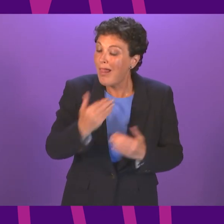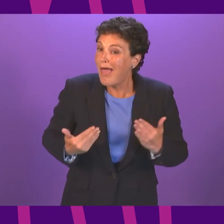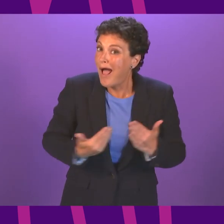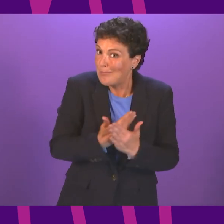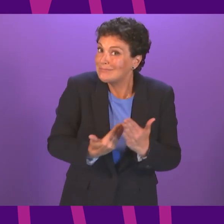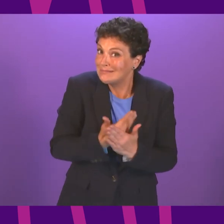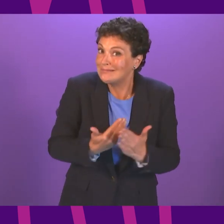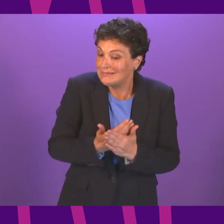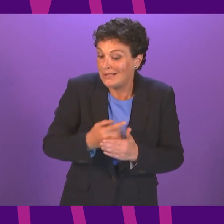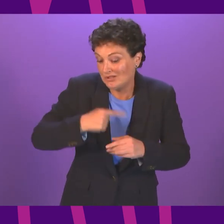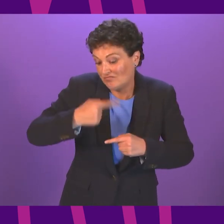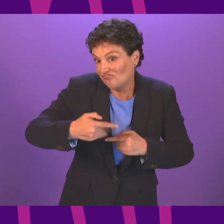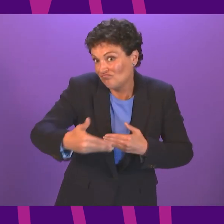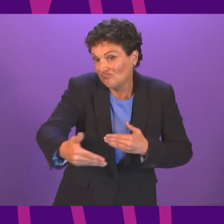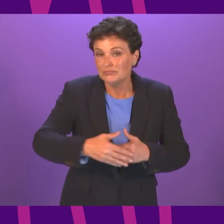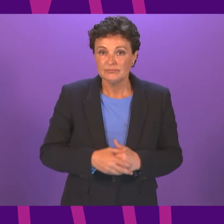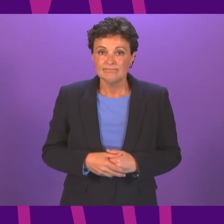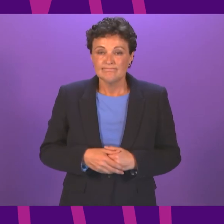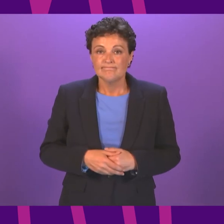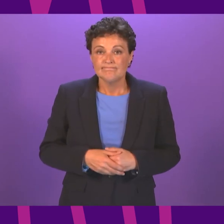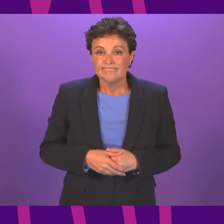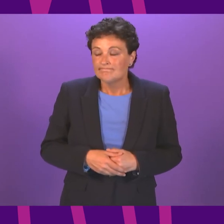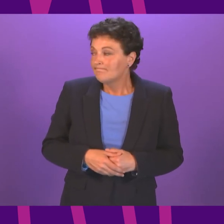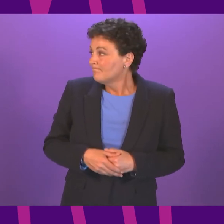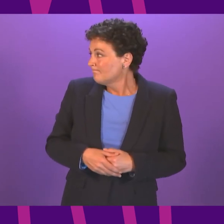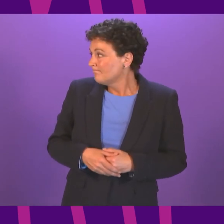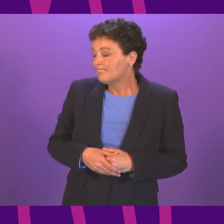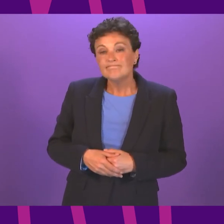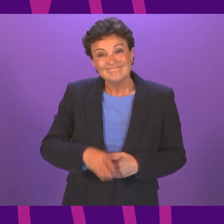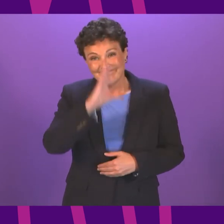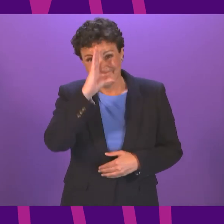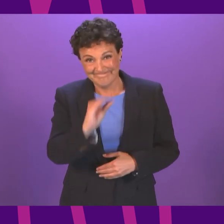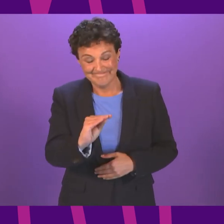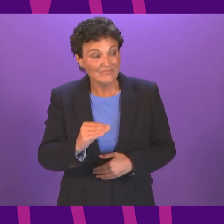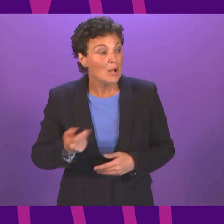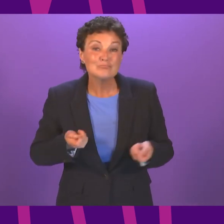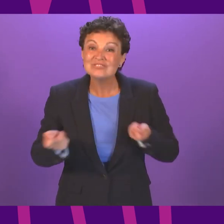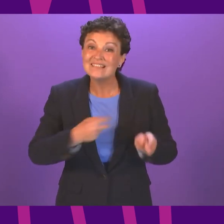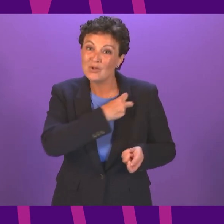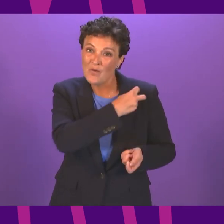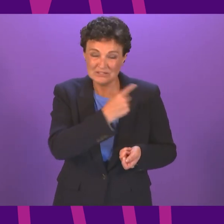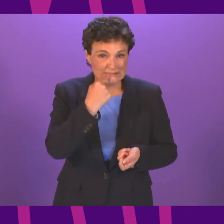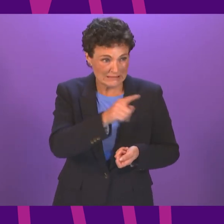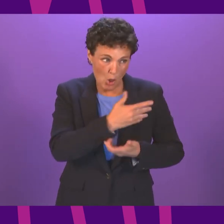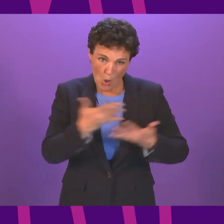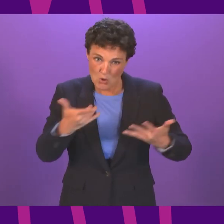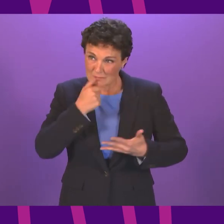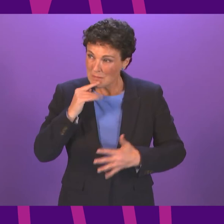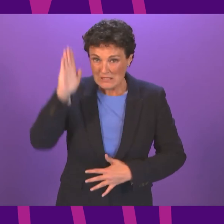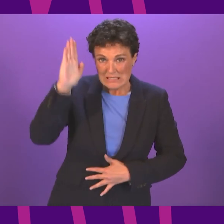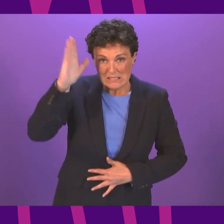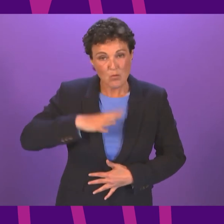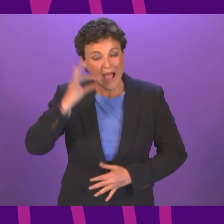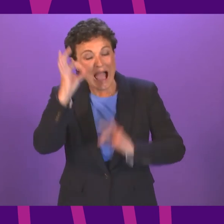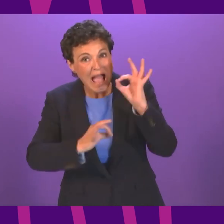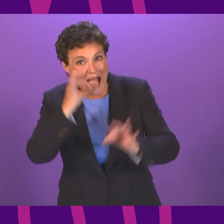great deal of interest in asking a question of the First Minister, and I'd be grateful if colleagues could pick up the pace wherever possible. And I call Rona Mackay